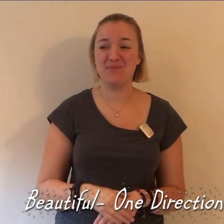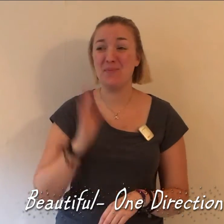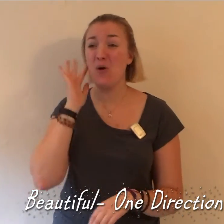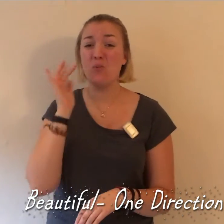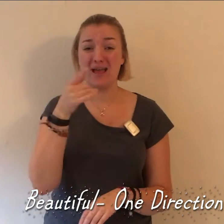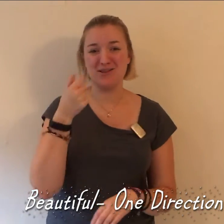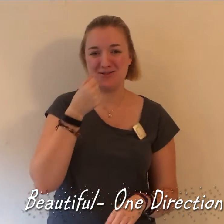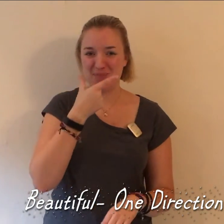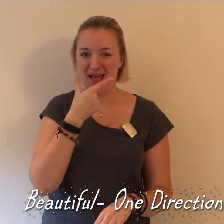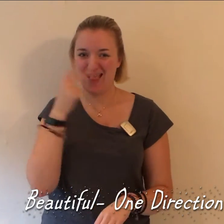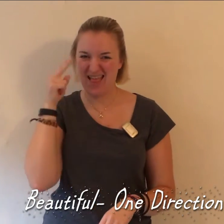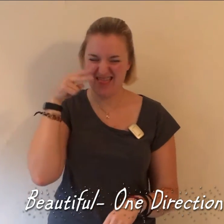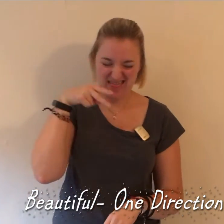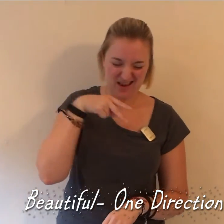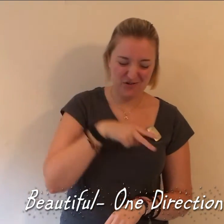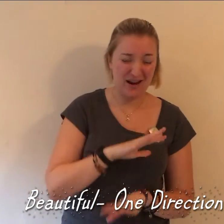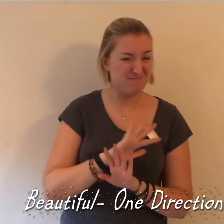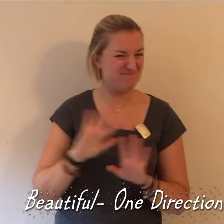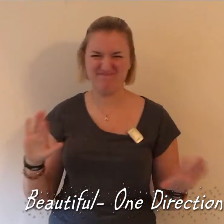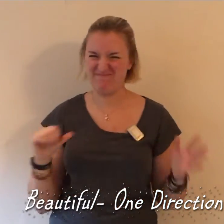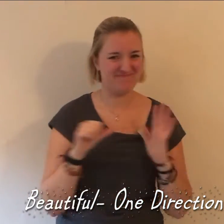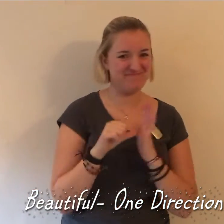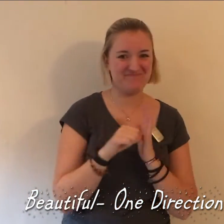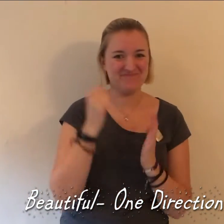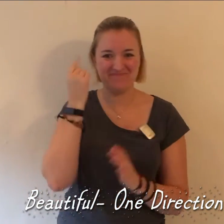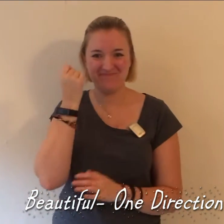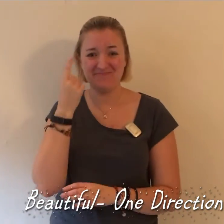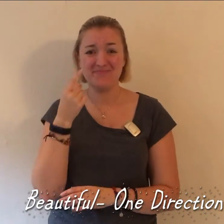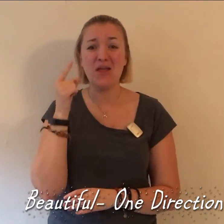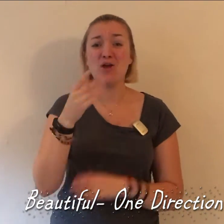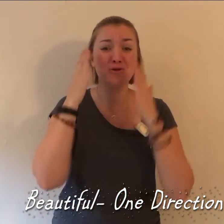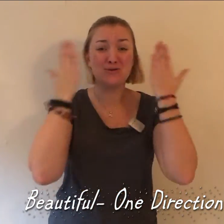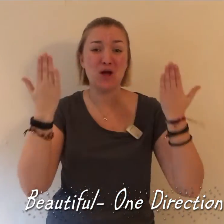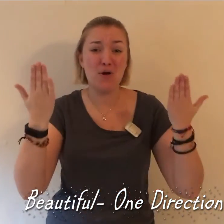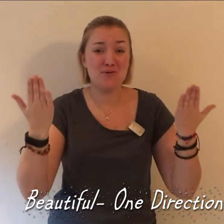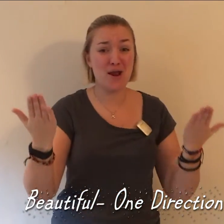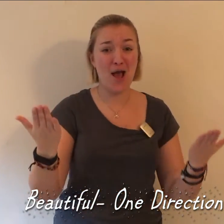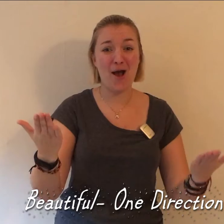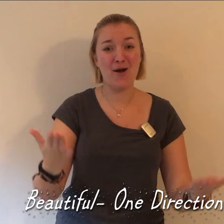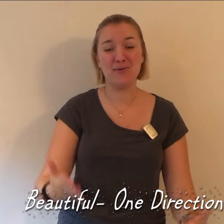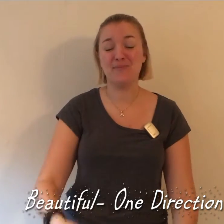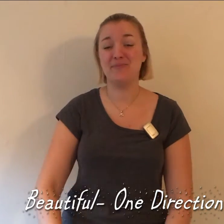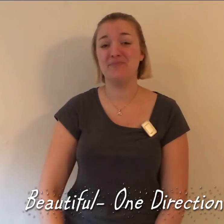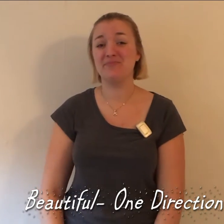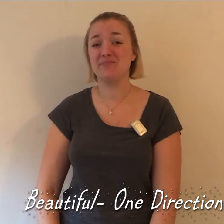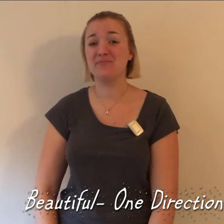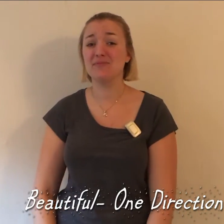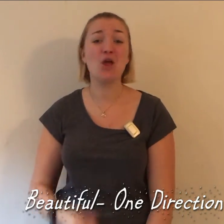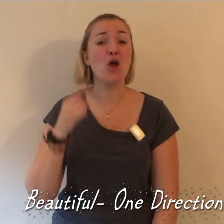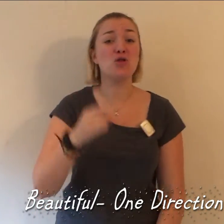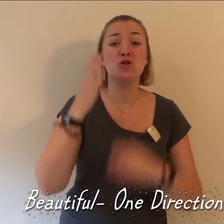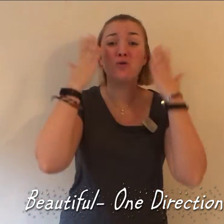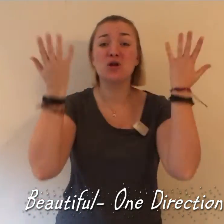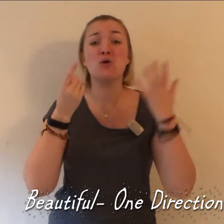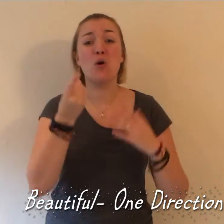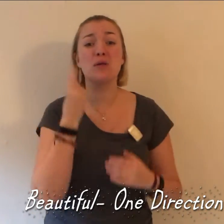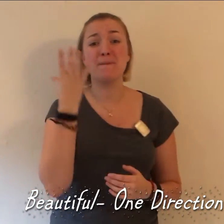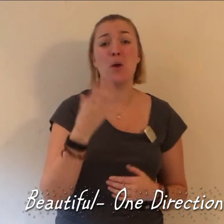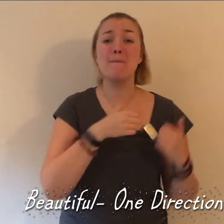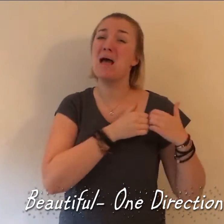But when you smile at the ground, it ain't hard to tell You don't know, oh-oh You don't know you're beautiful